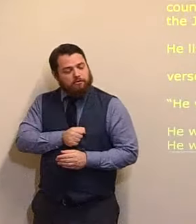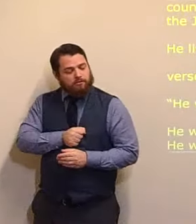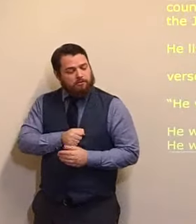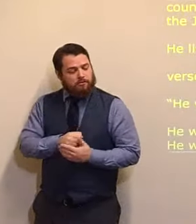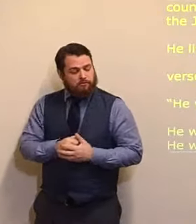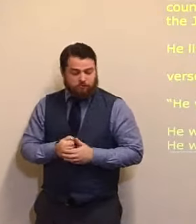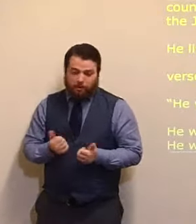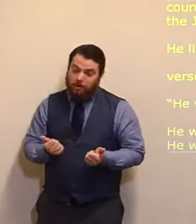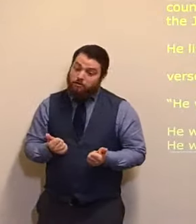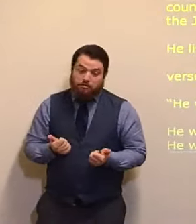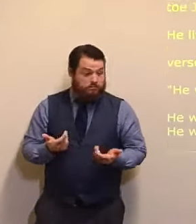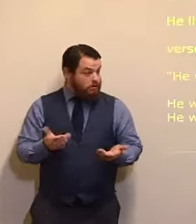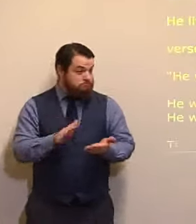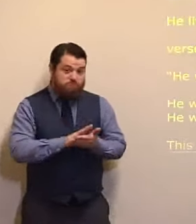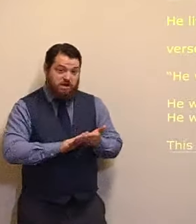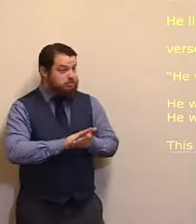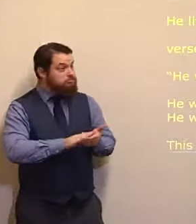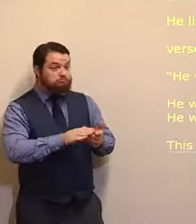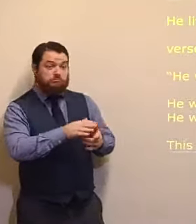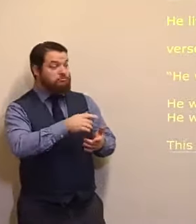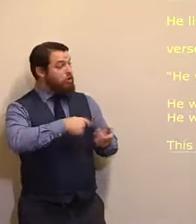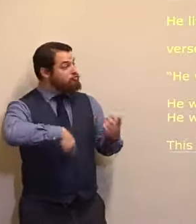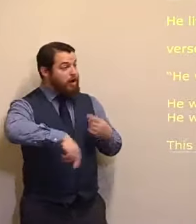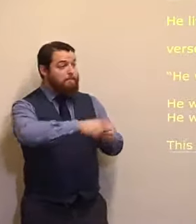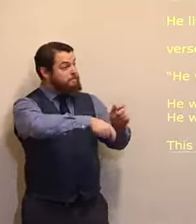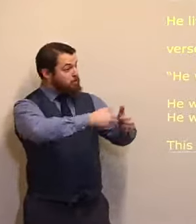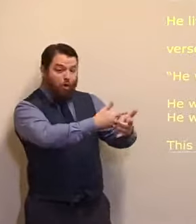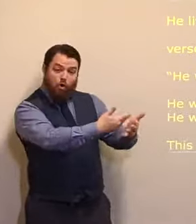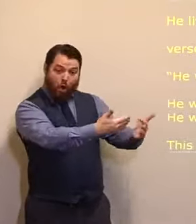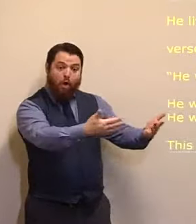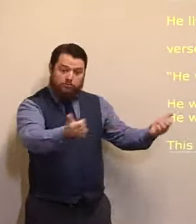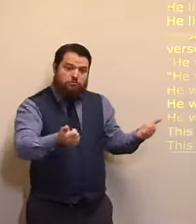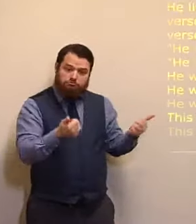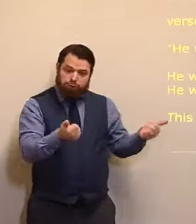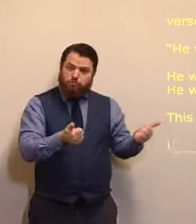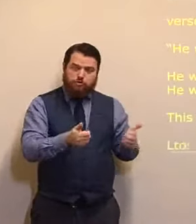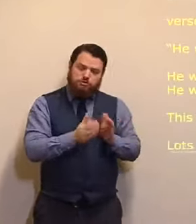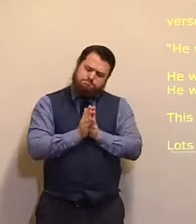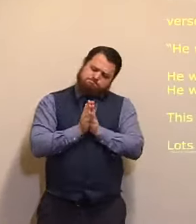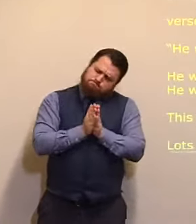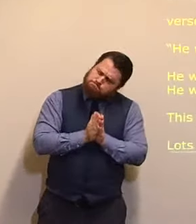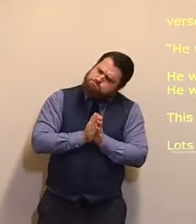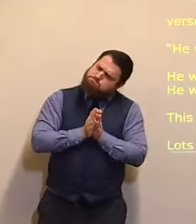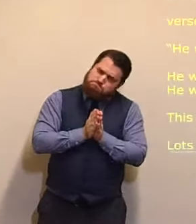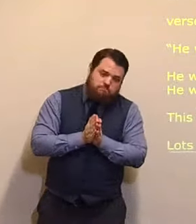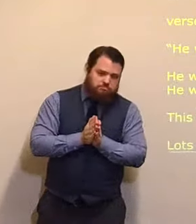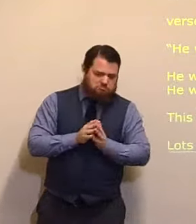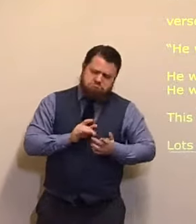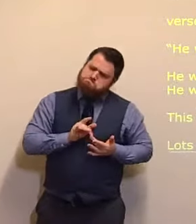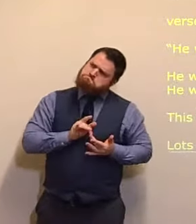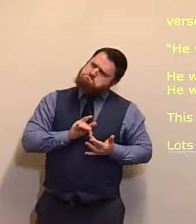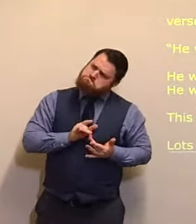and, first, they are sincere, they pray, they worship,